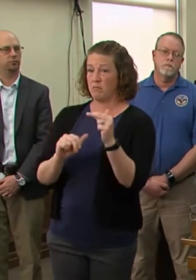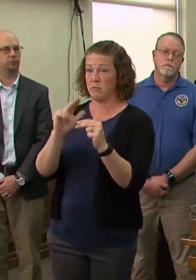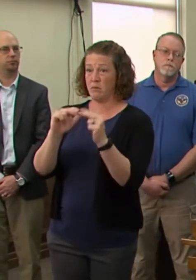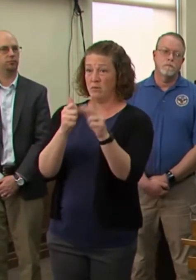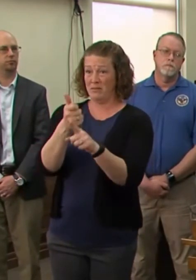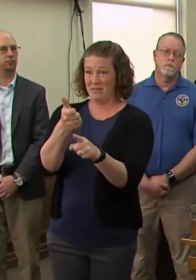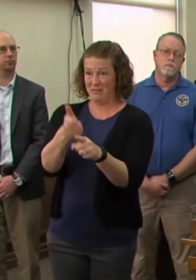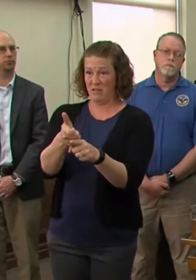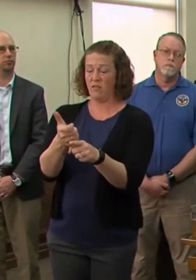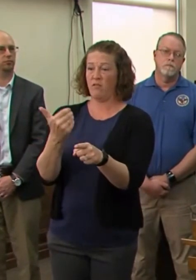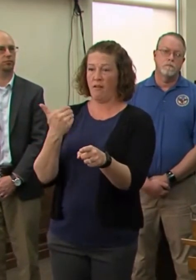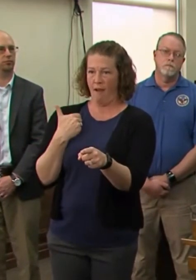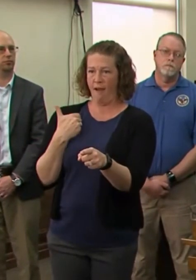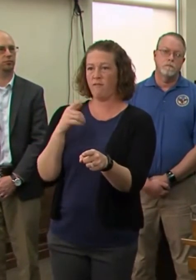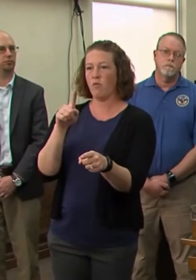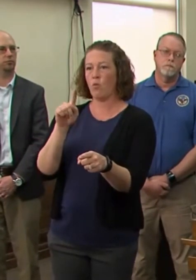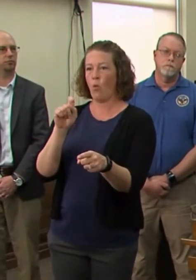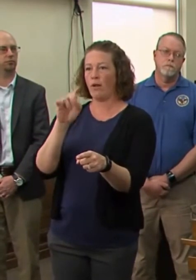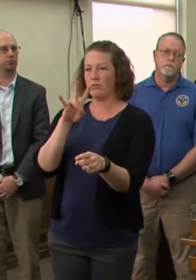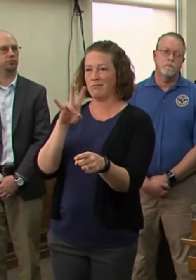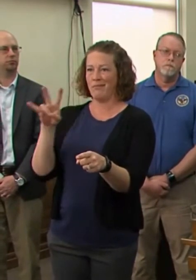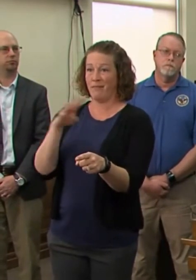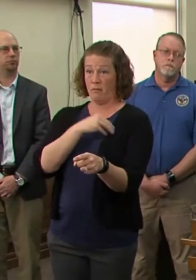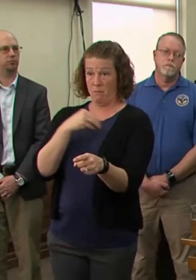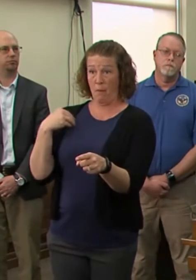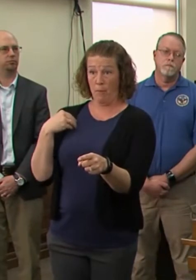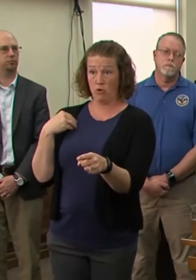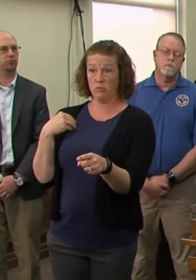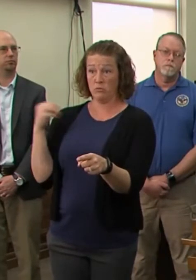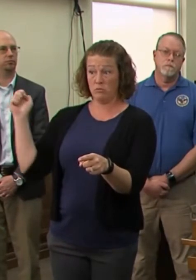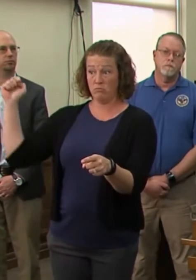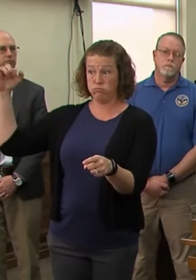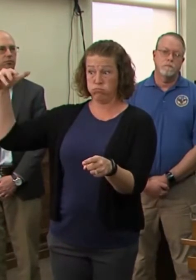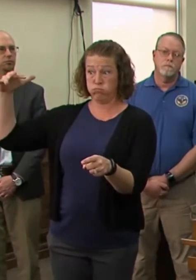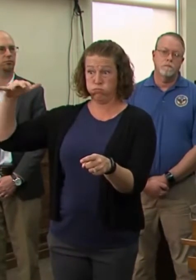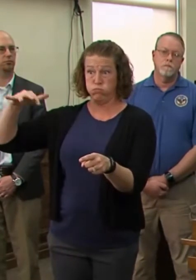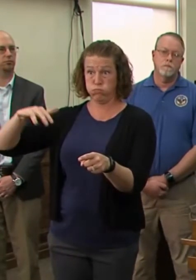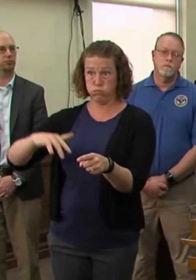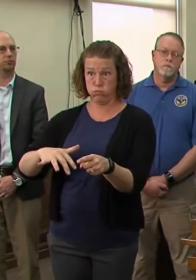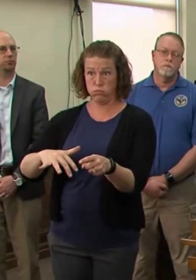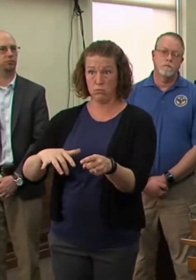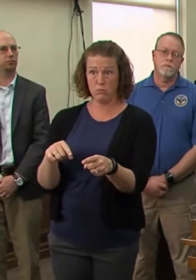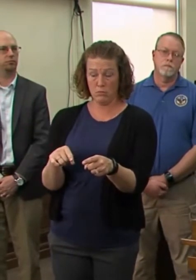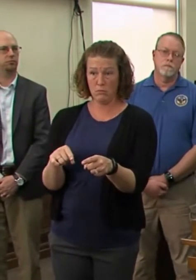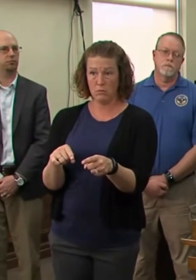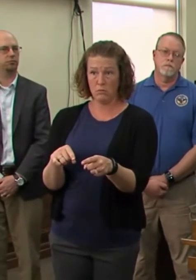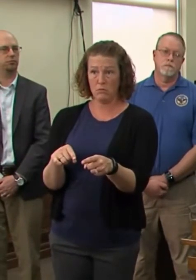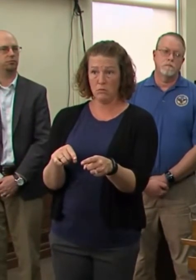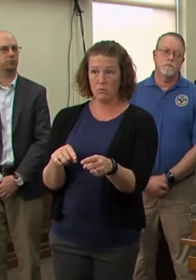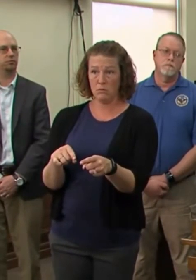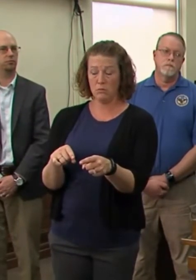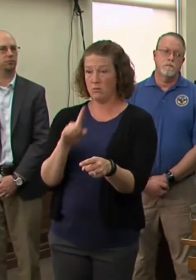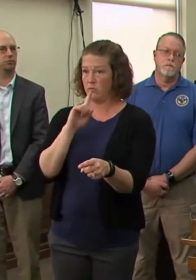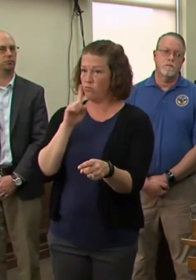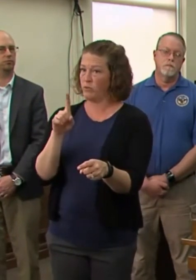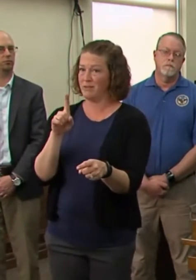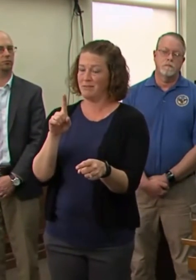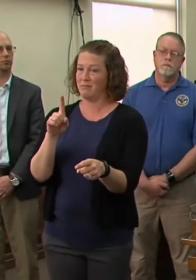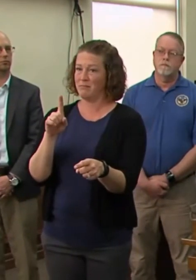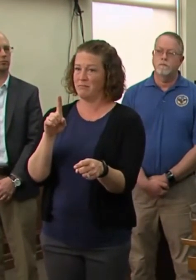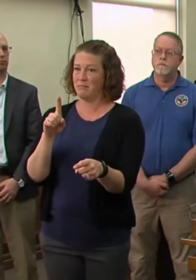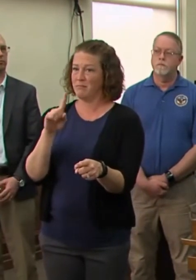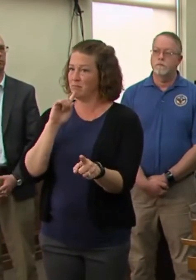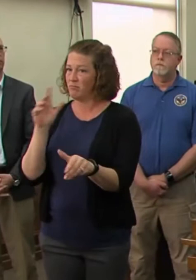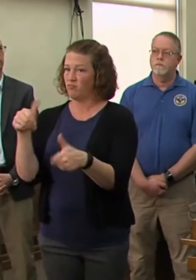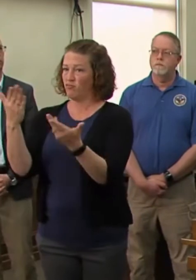General Assembly that come. And that's a gathering that is suggested not to happen, according to all the guidelines and, of course, the